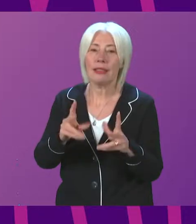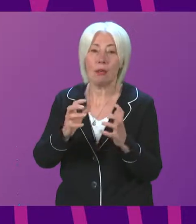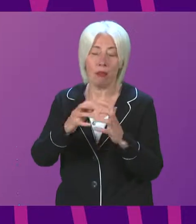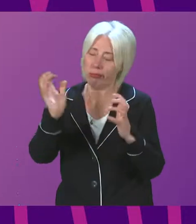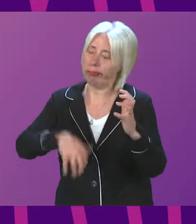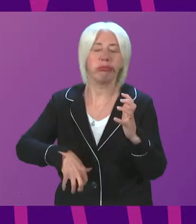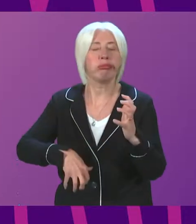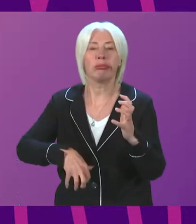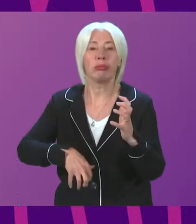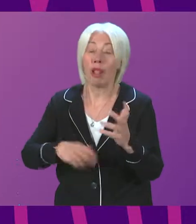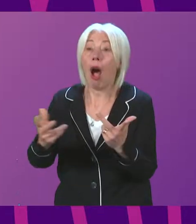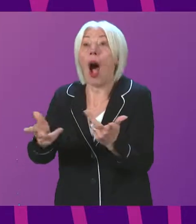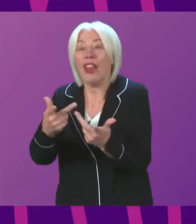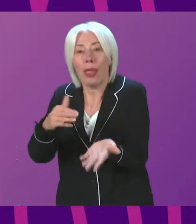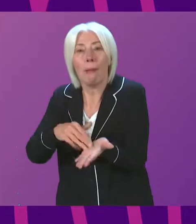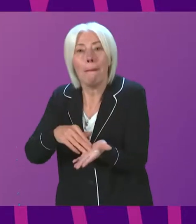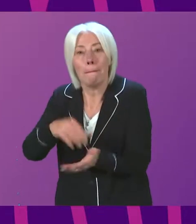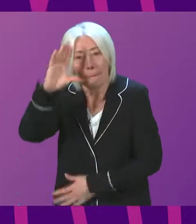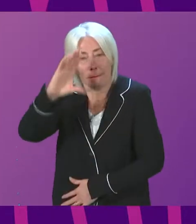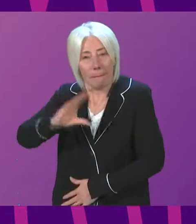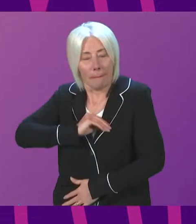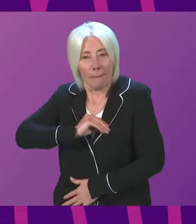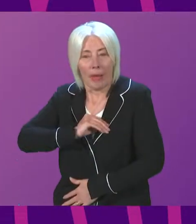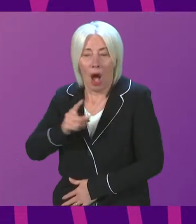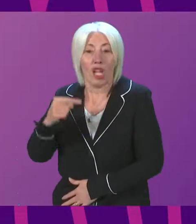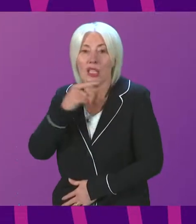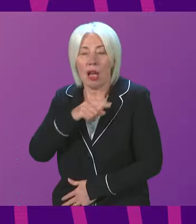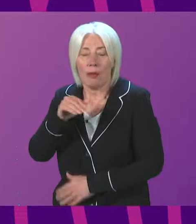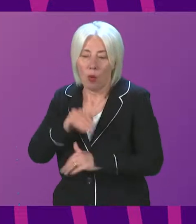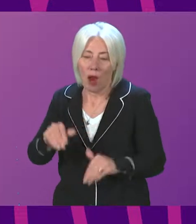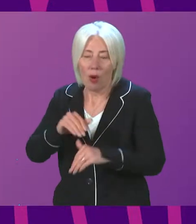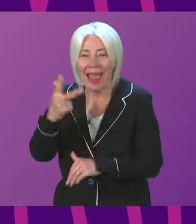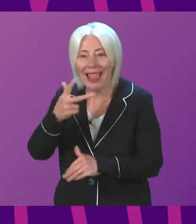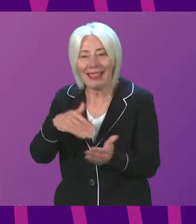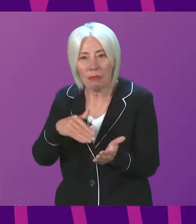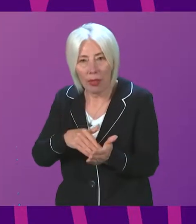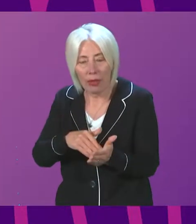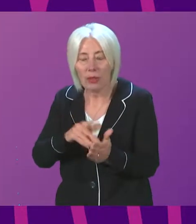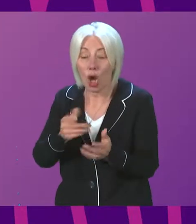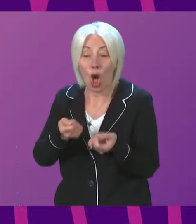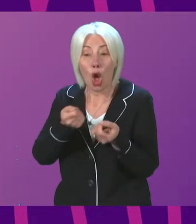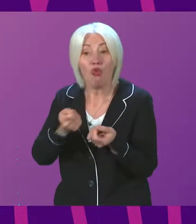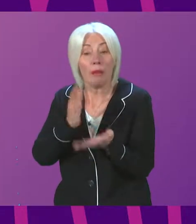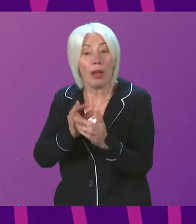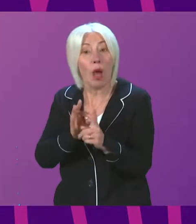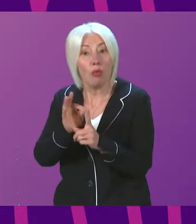I was contacted by another mother whose son was seen after waiting 18 months. His treatment made a difference but ended in June last